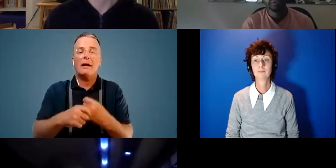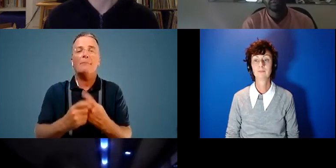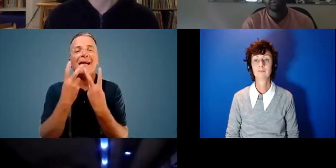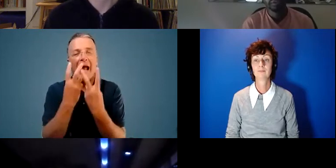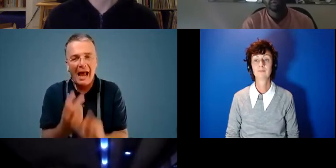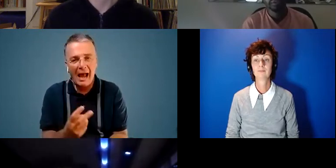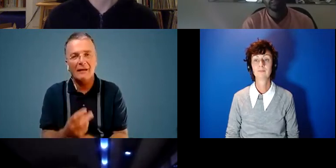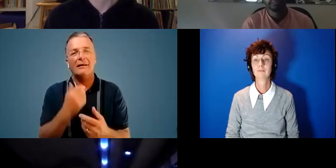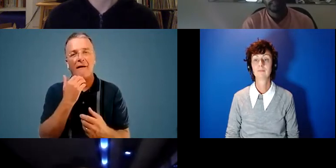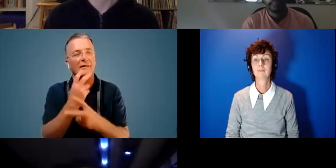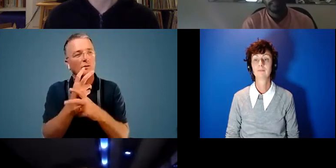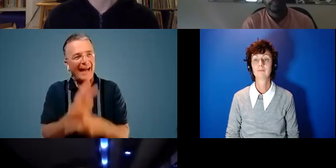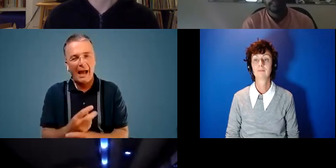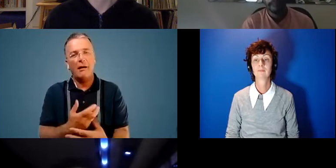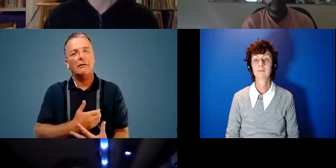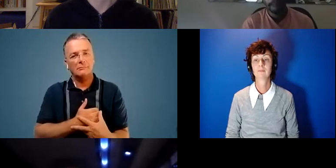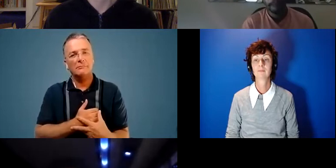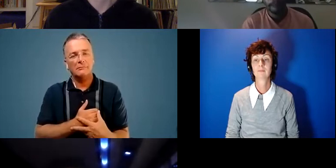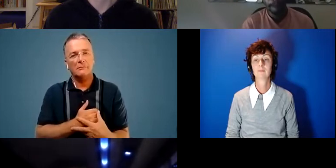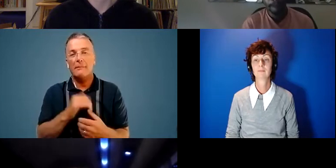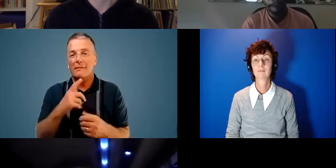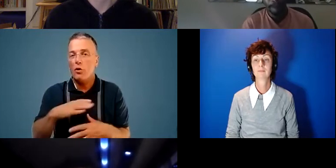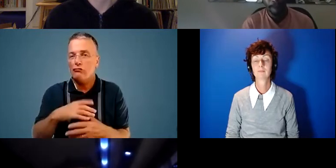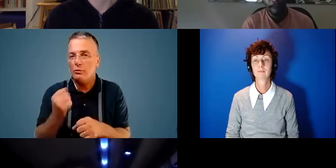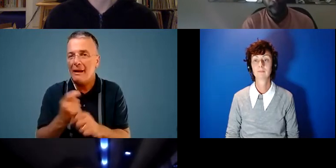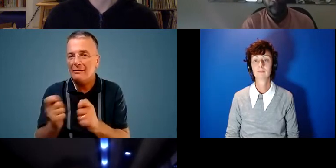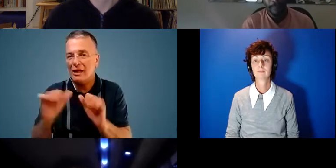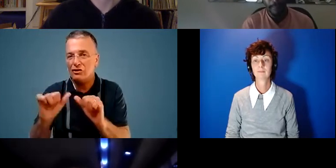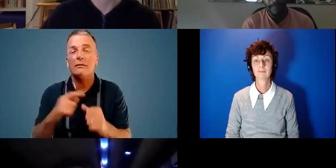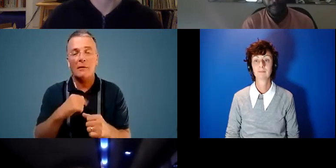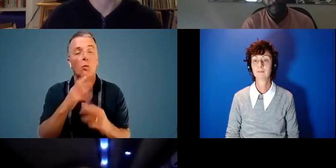want to be ready to make just yet but yeah let's hope they do